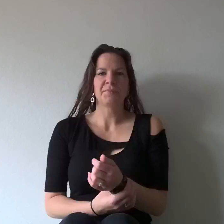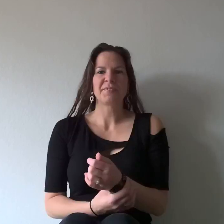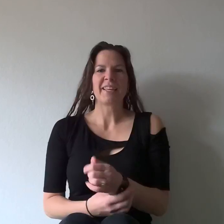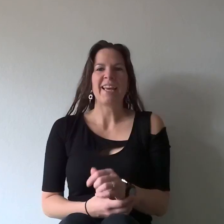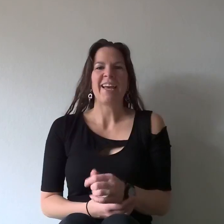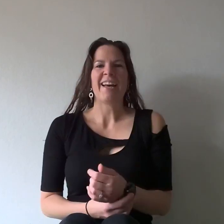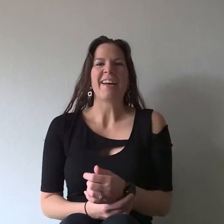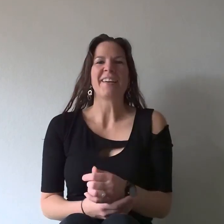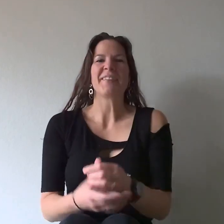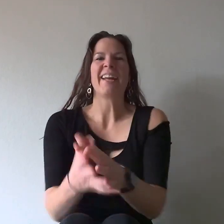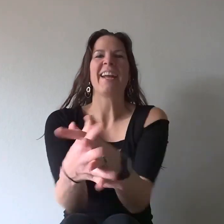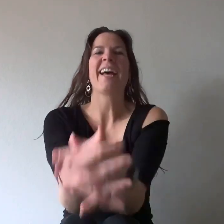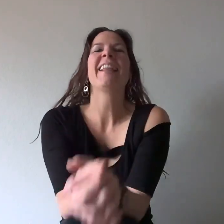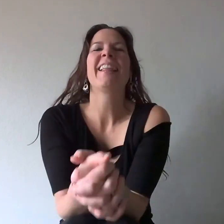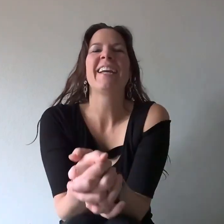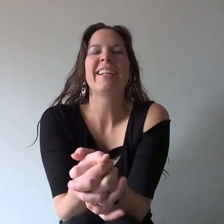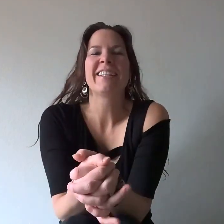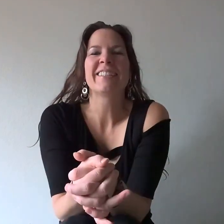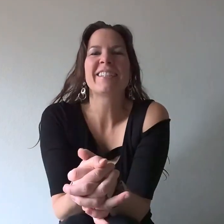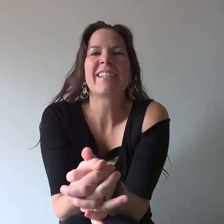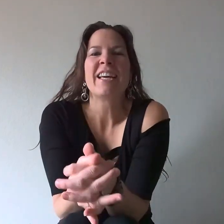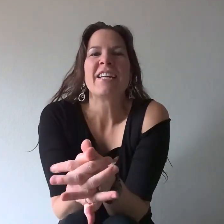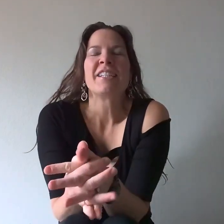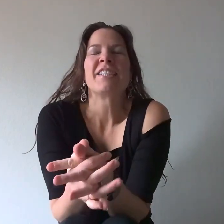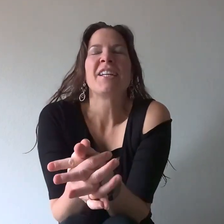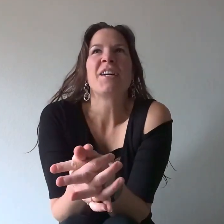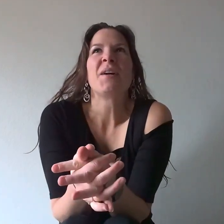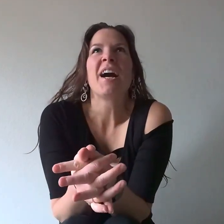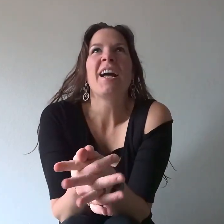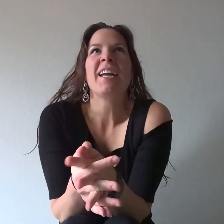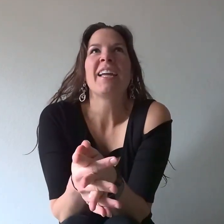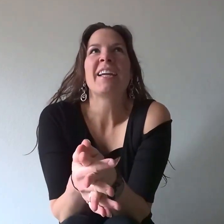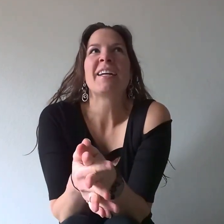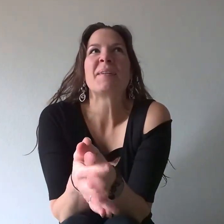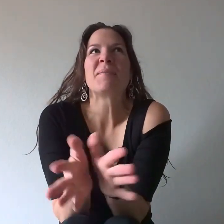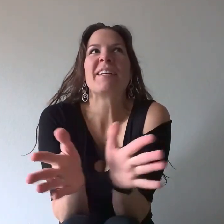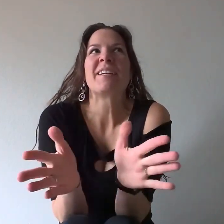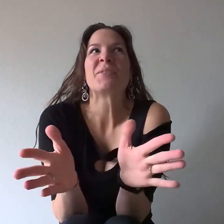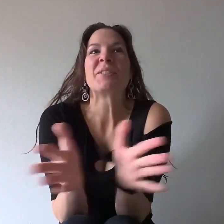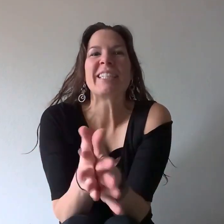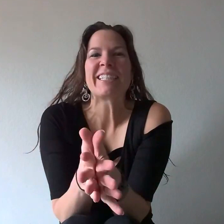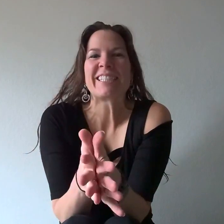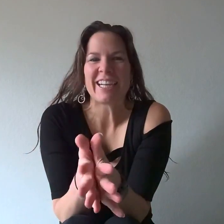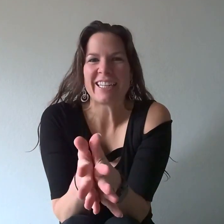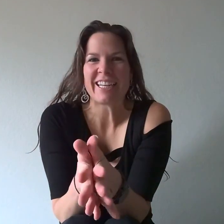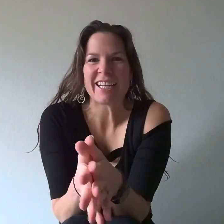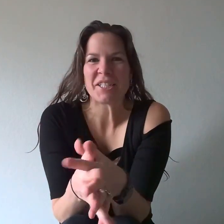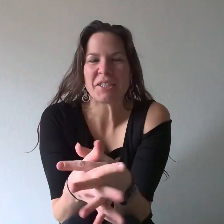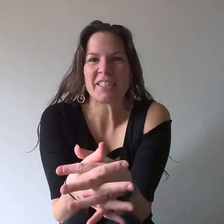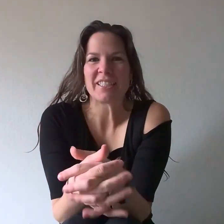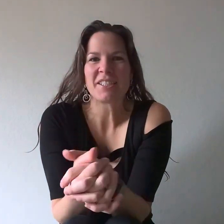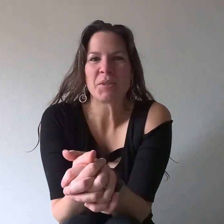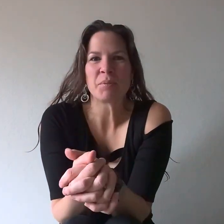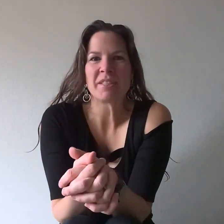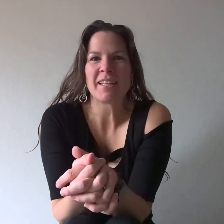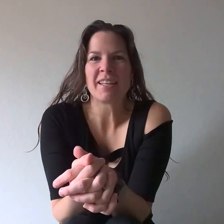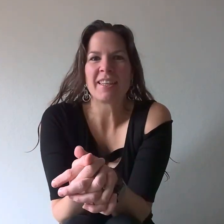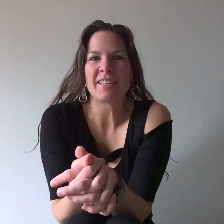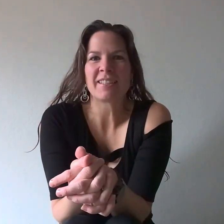All right, hi ladies. So I am really excited actually to present this